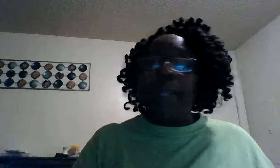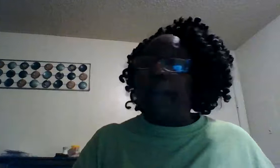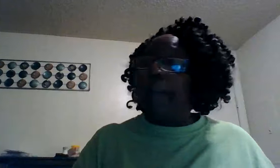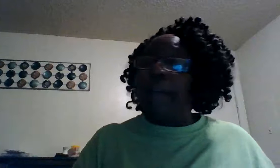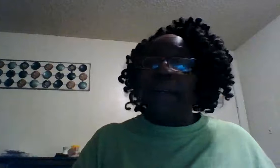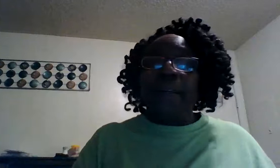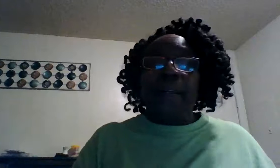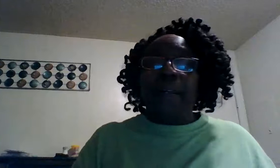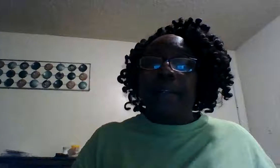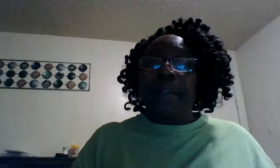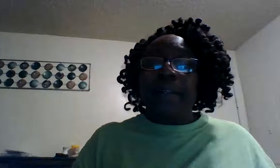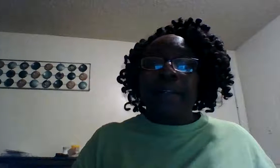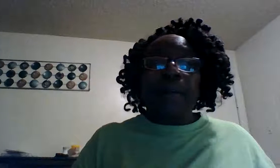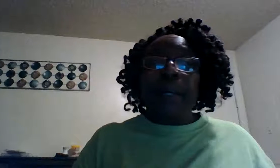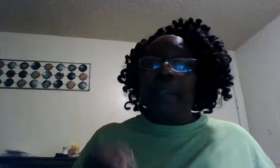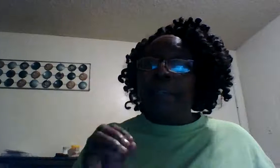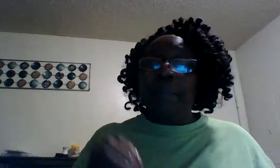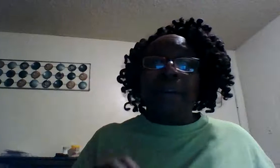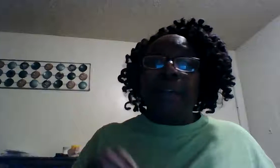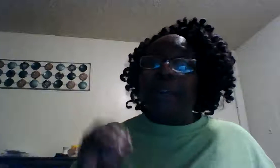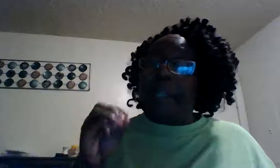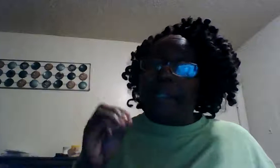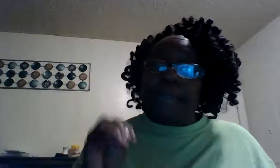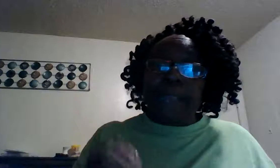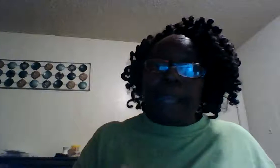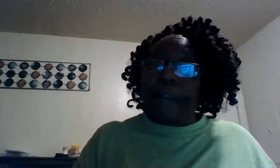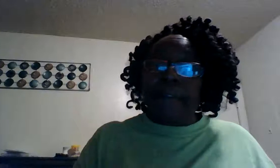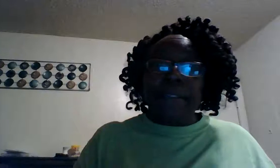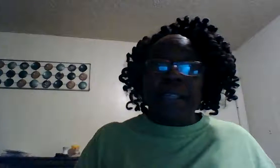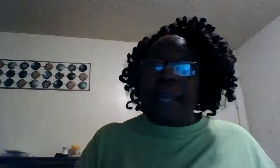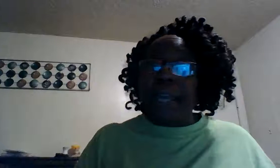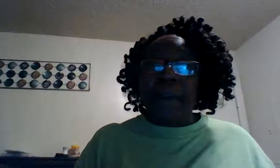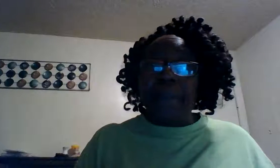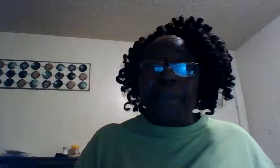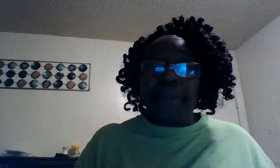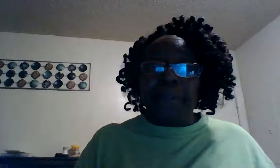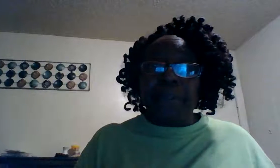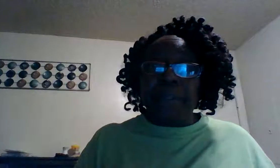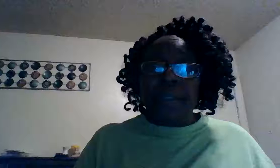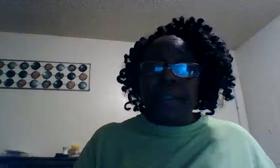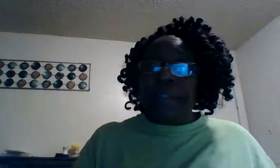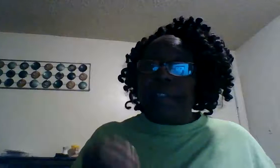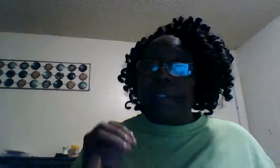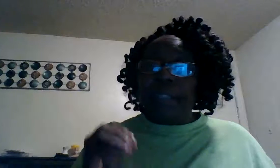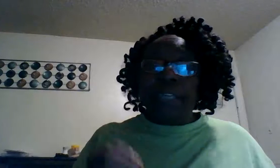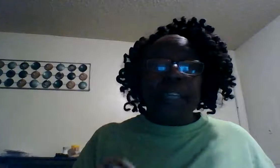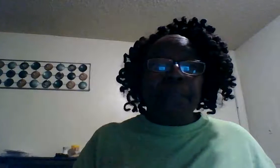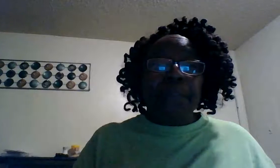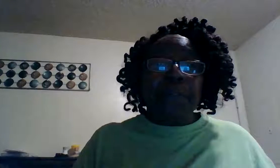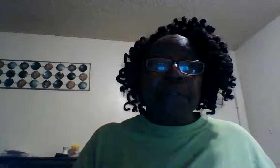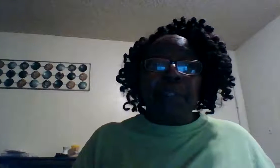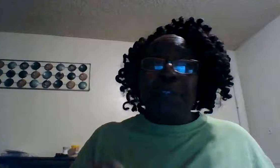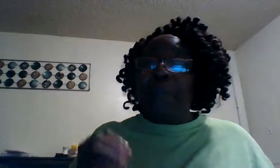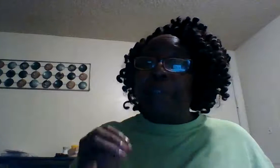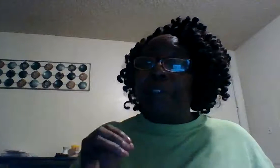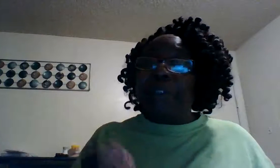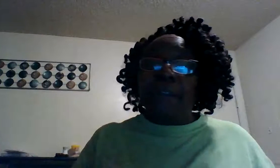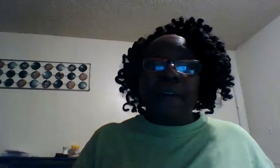there your elder brother is there to help you to keep you to preserve